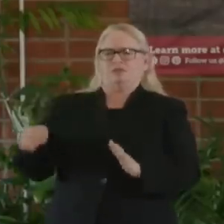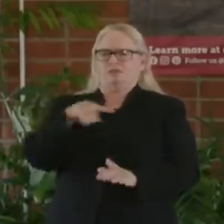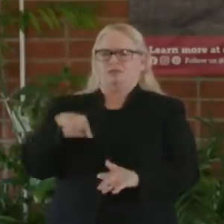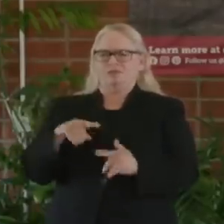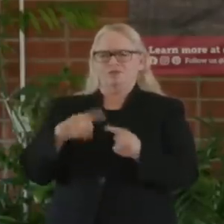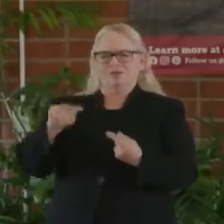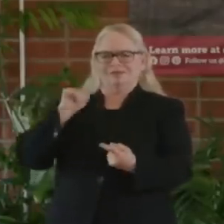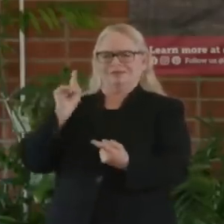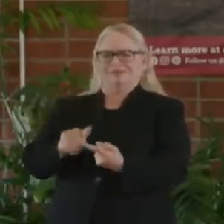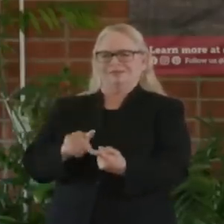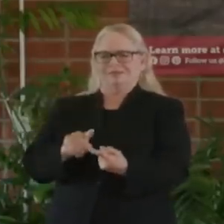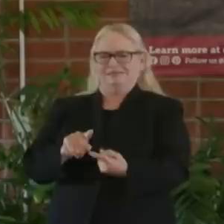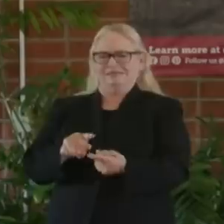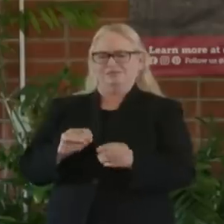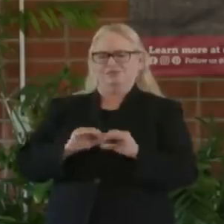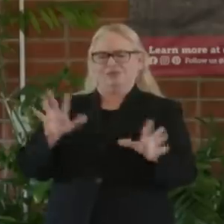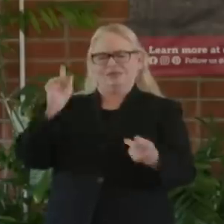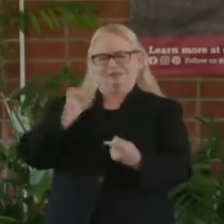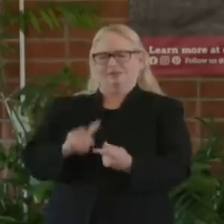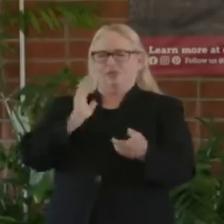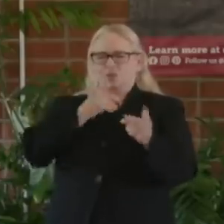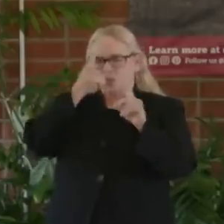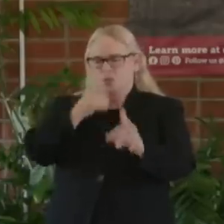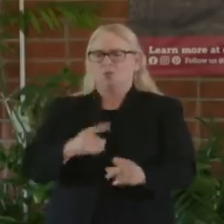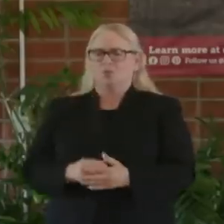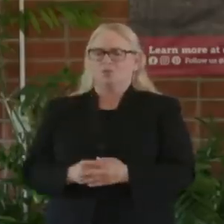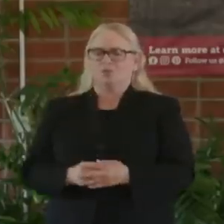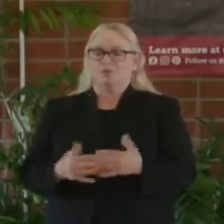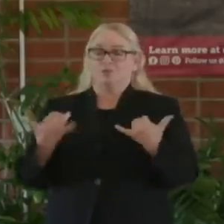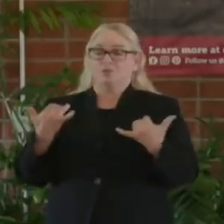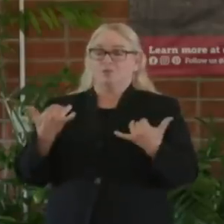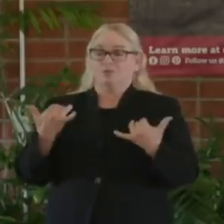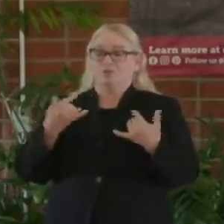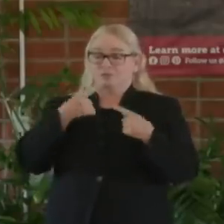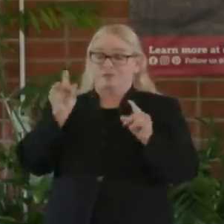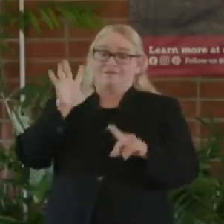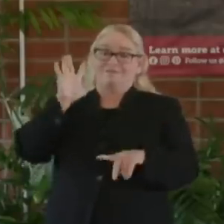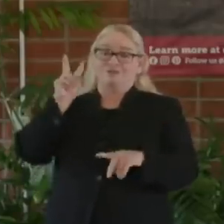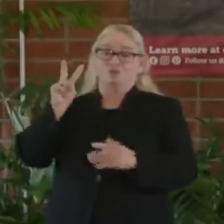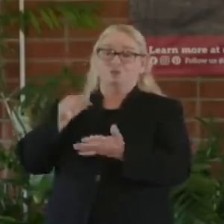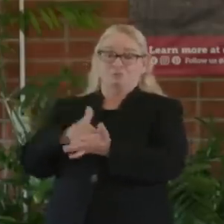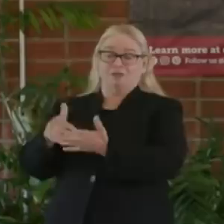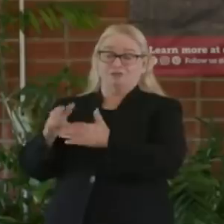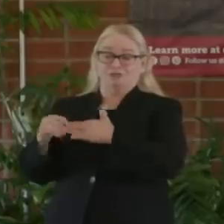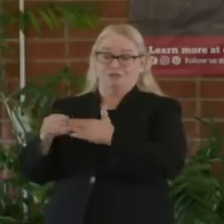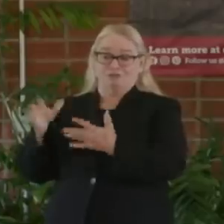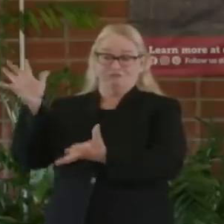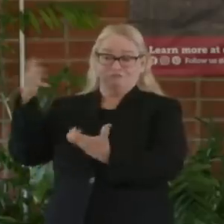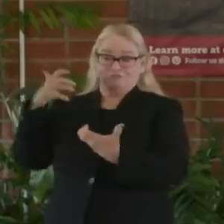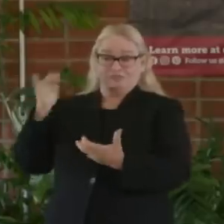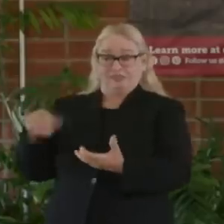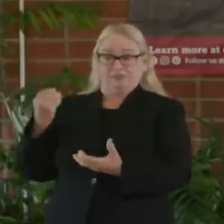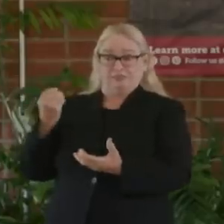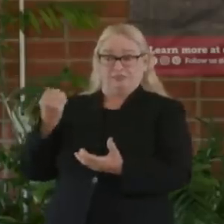today we're announcing $52 million investment, new dollars, that will be put into the Central Valley,